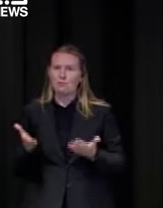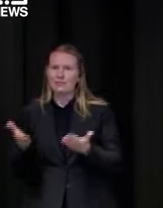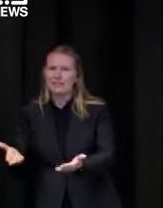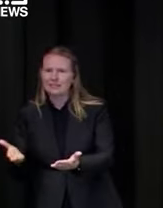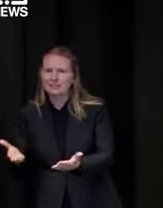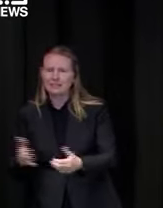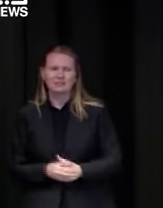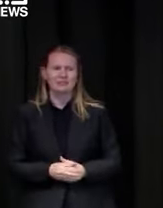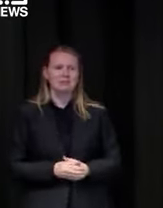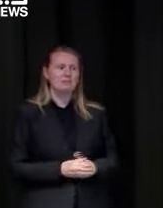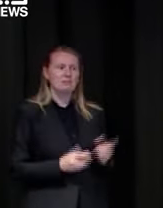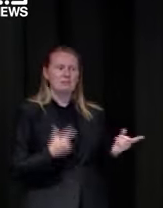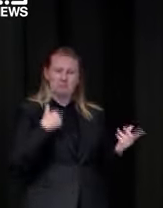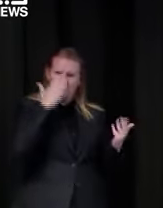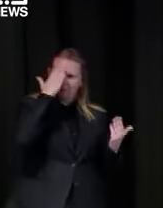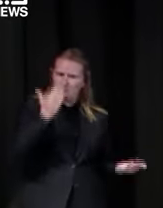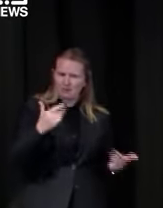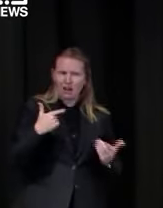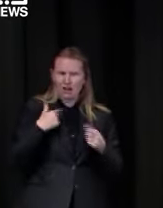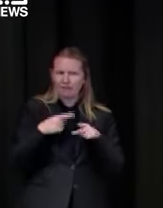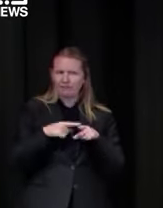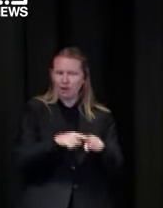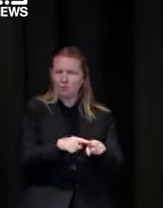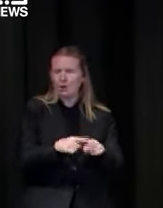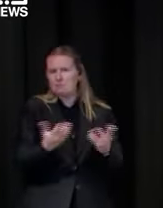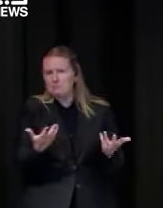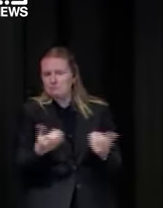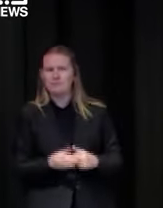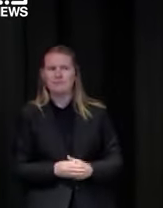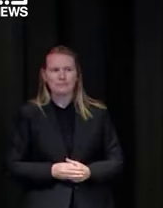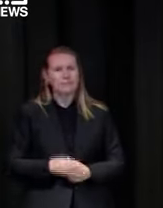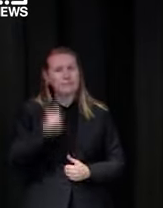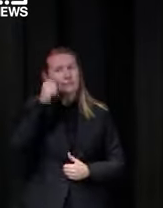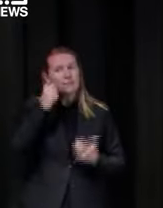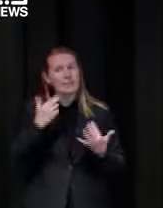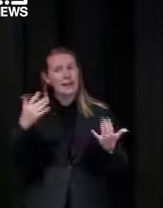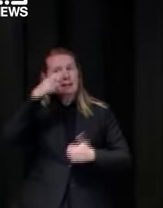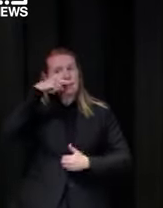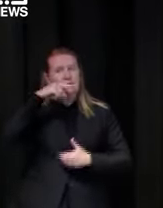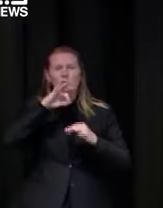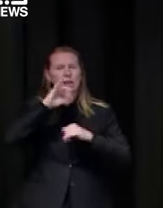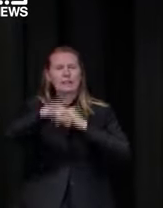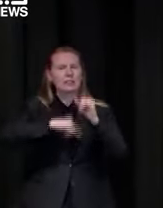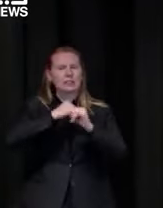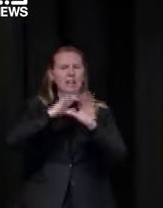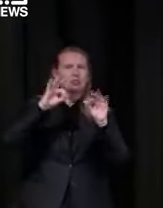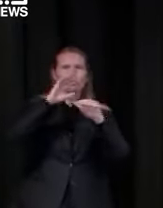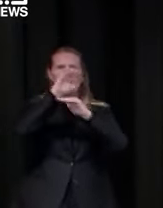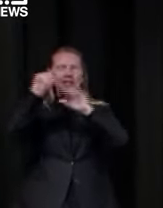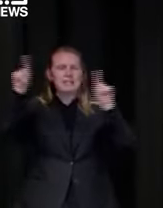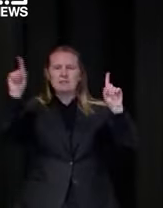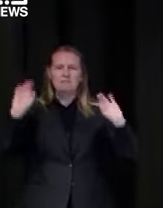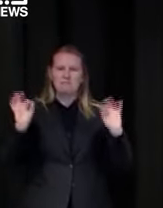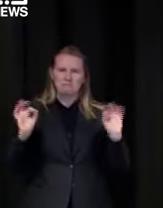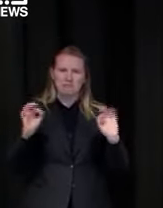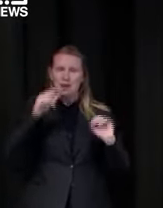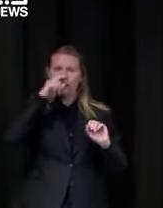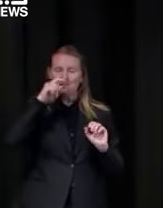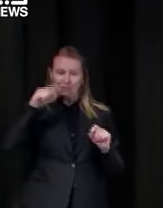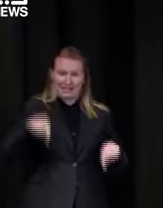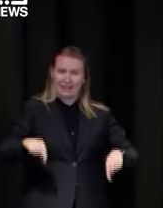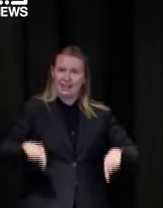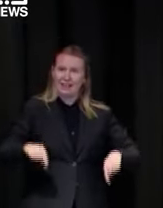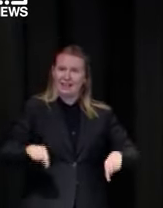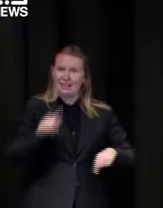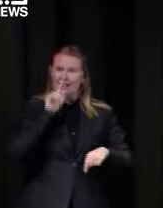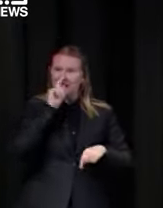sure happy to chase it up for you i know that there's a lot of people as exactly as you described and not internationals but people who can't safely isolate that we've